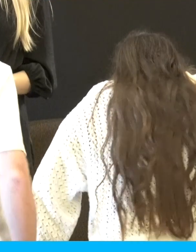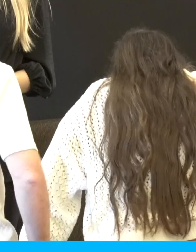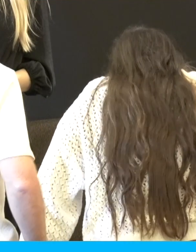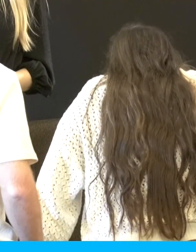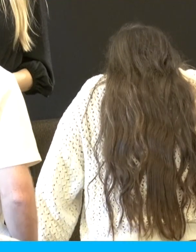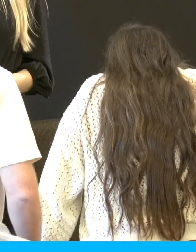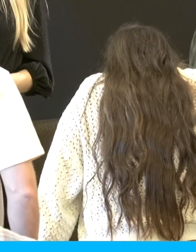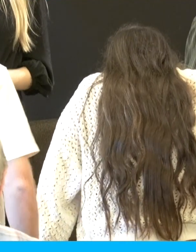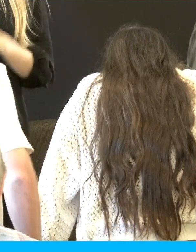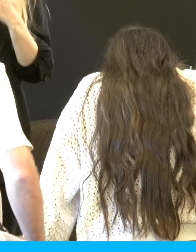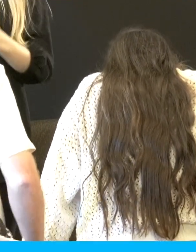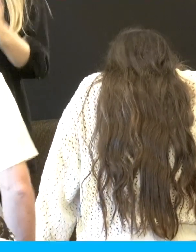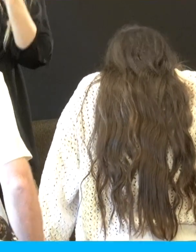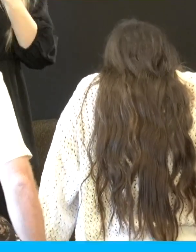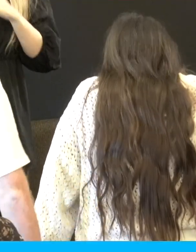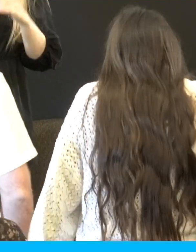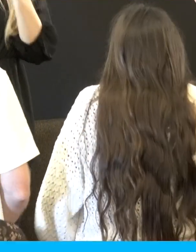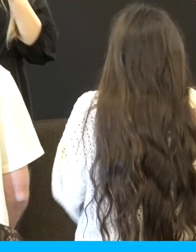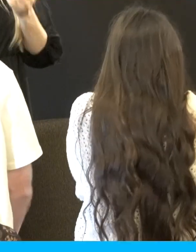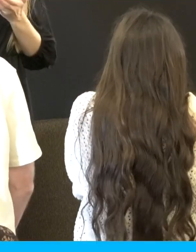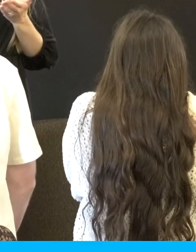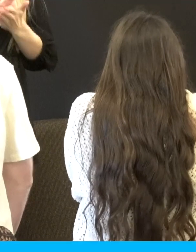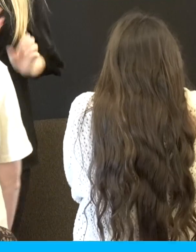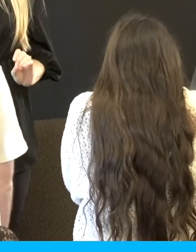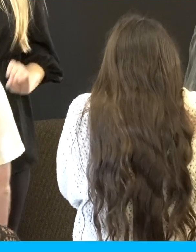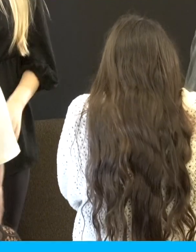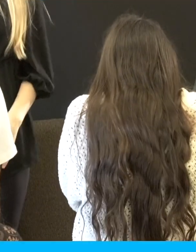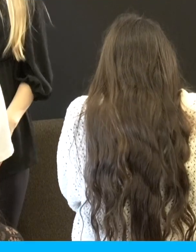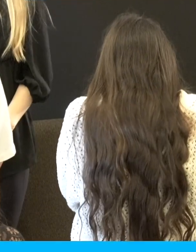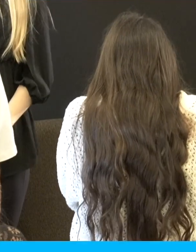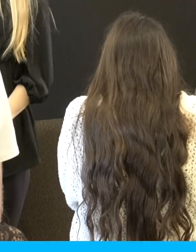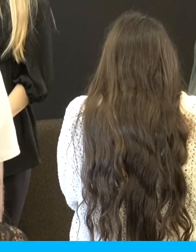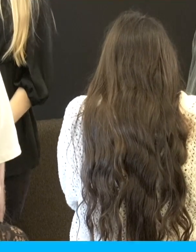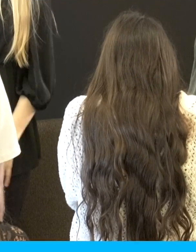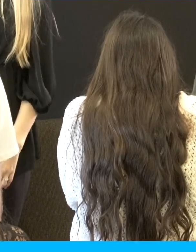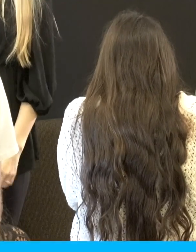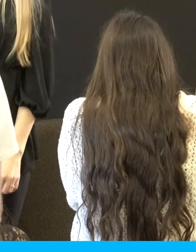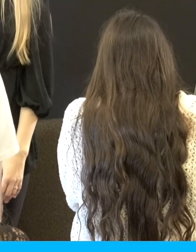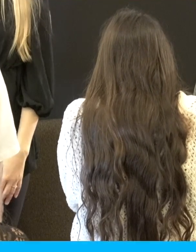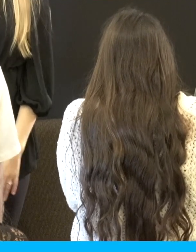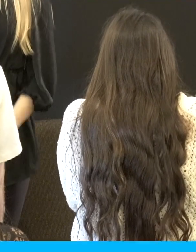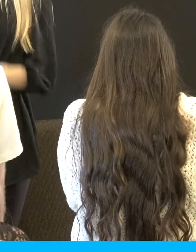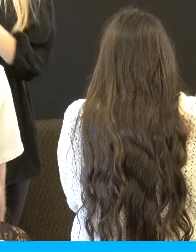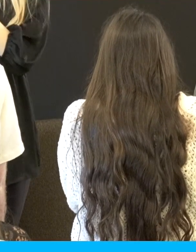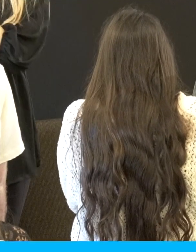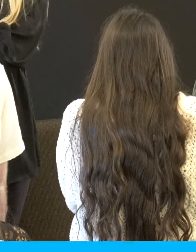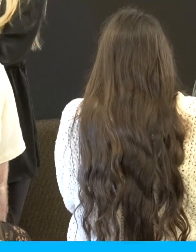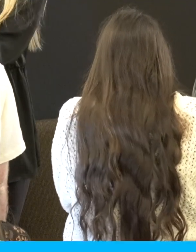knowing your truth. Thank you for the grace of God. Lord, I want to pray specifically if anybody's sitting in this